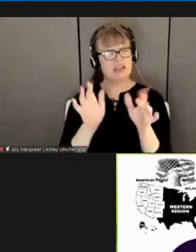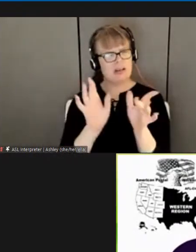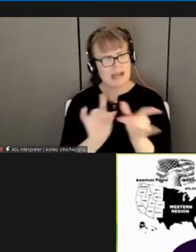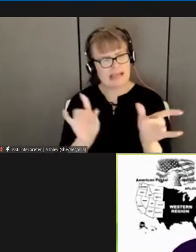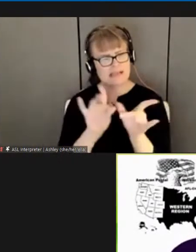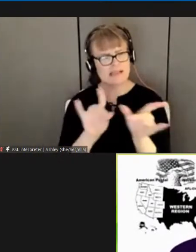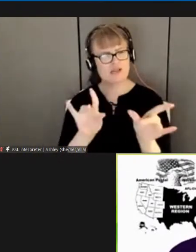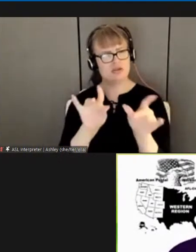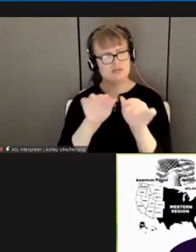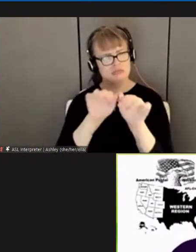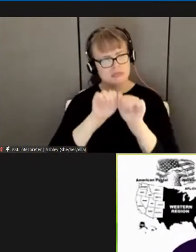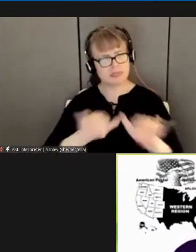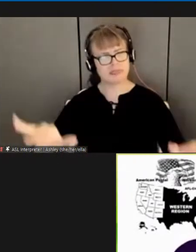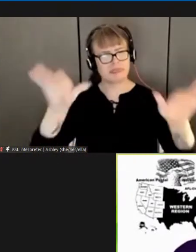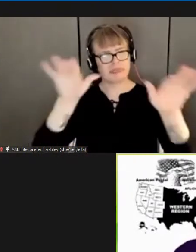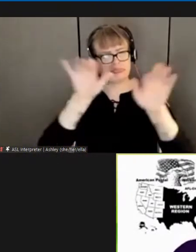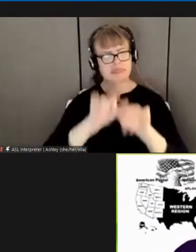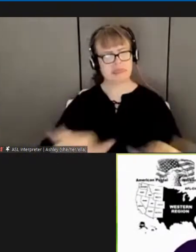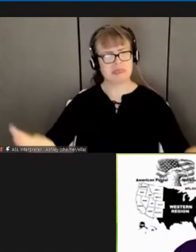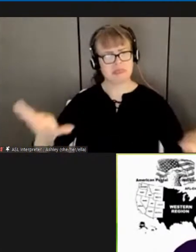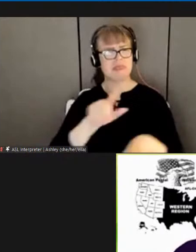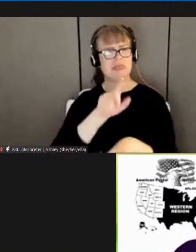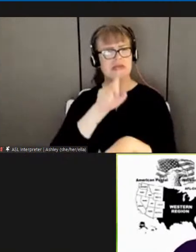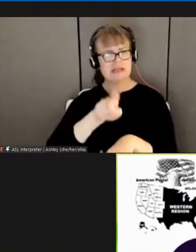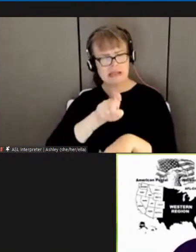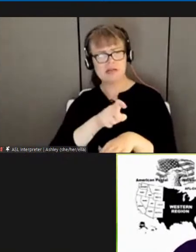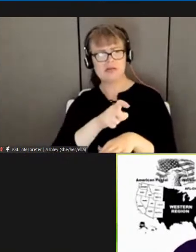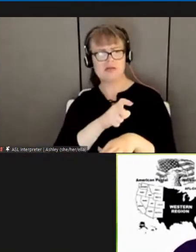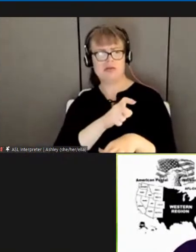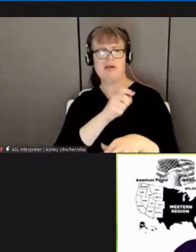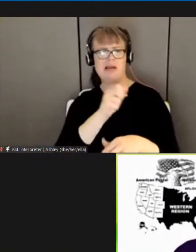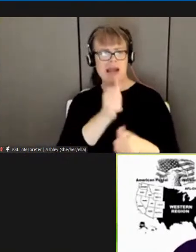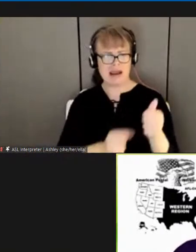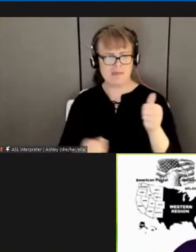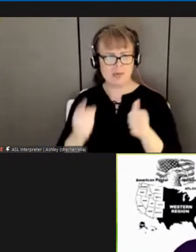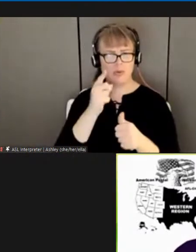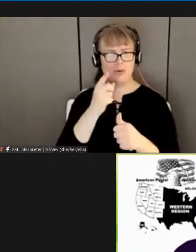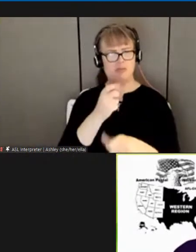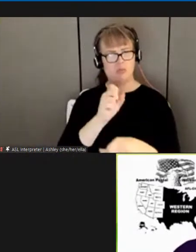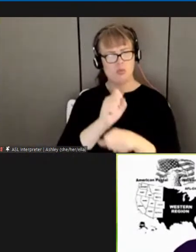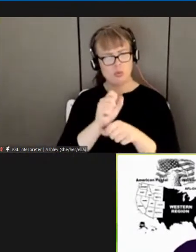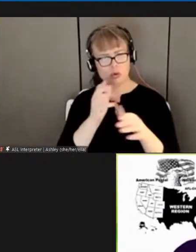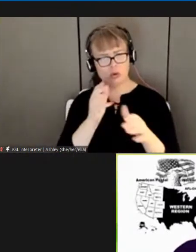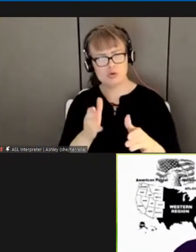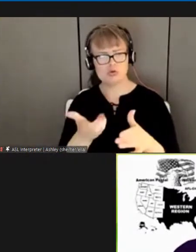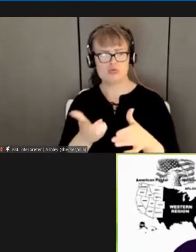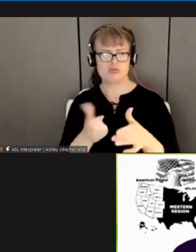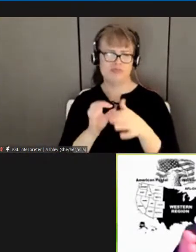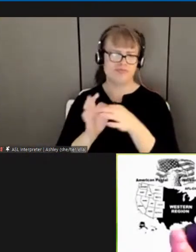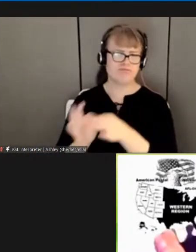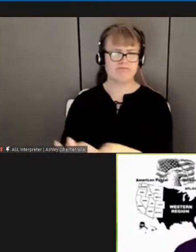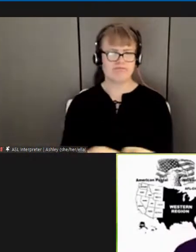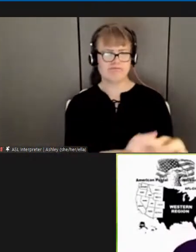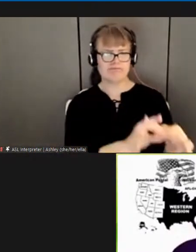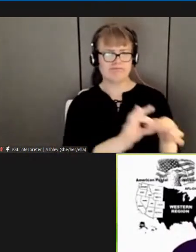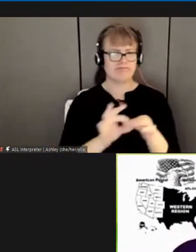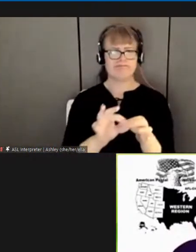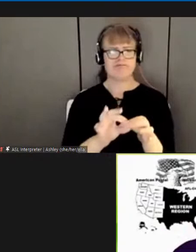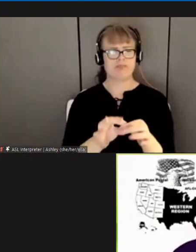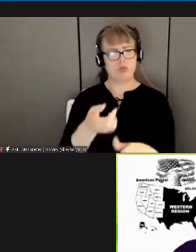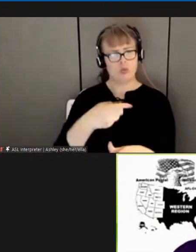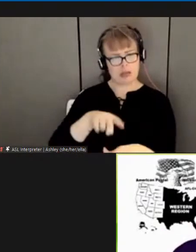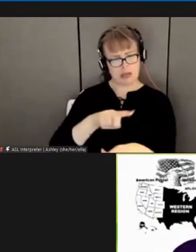on the work floor uh we need to be united uh we are working as brother uh